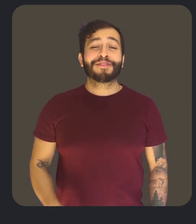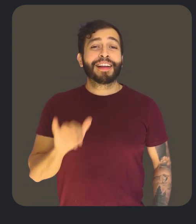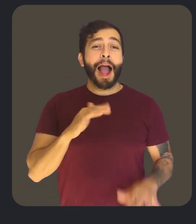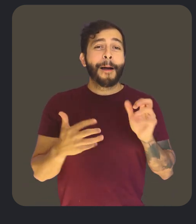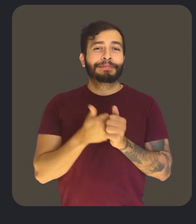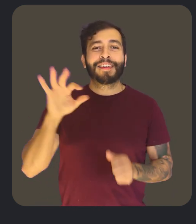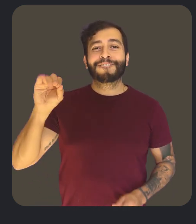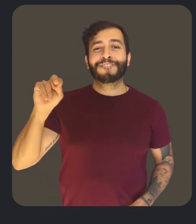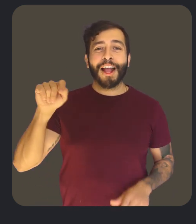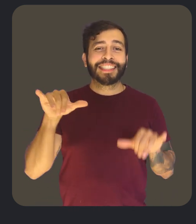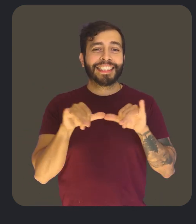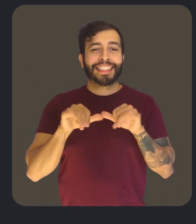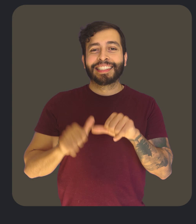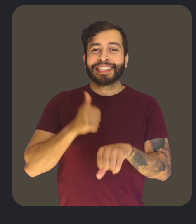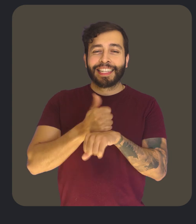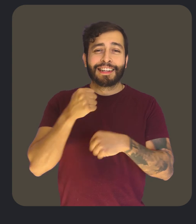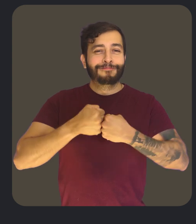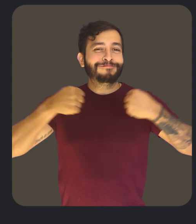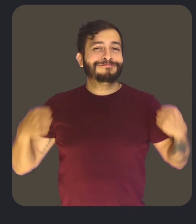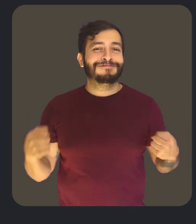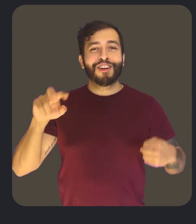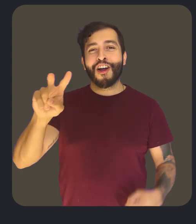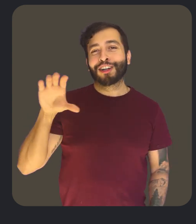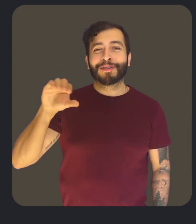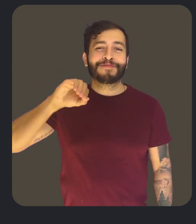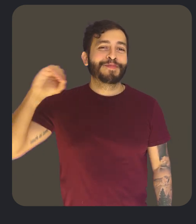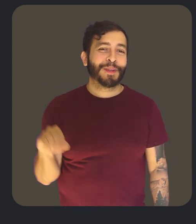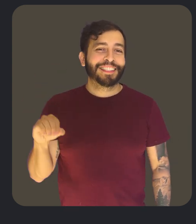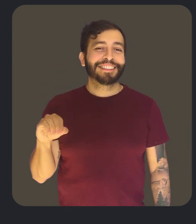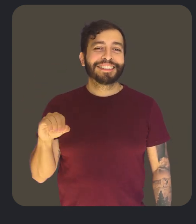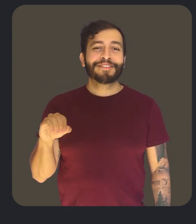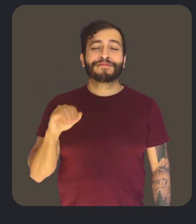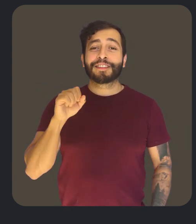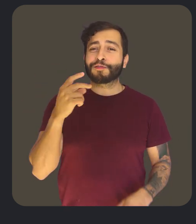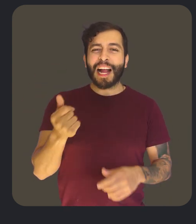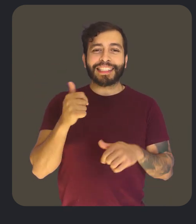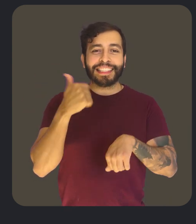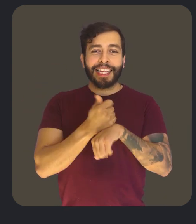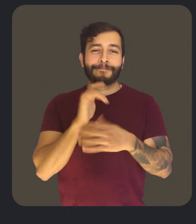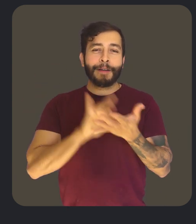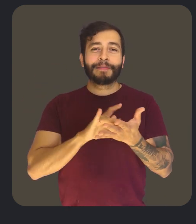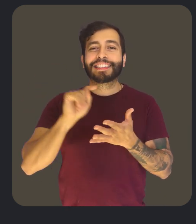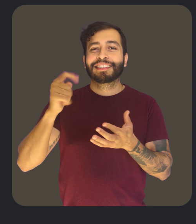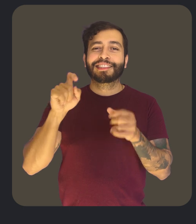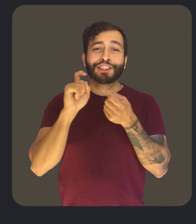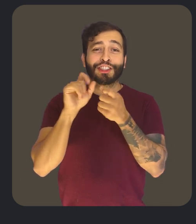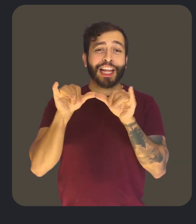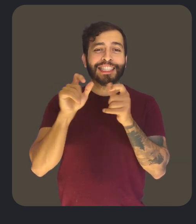We've also updated the font size settings, so users can scale text up to 200% and access the quick settings tile to quickly change